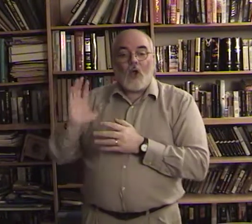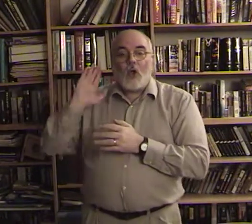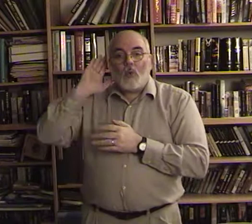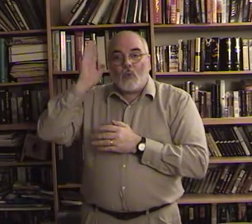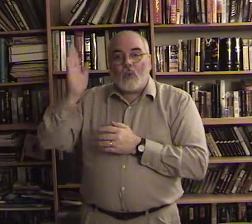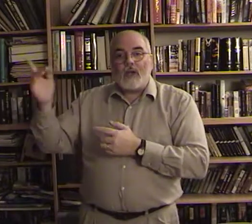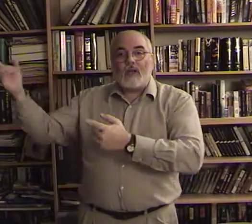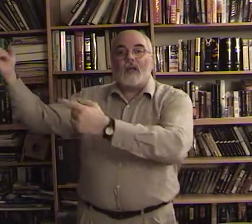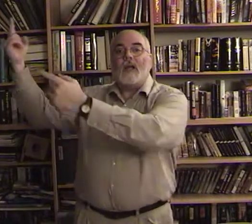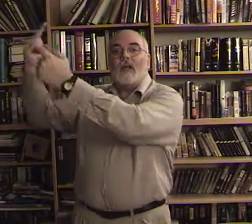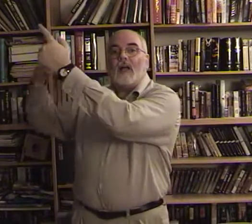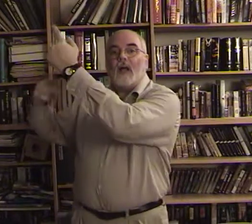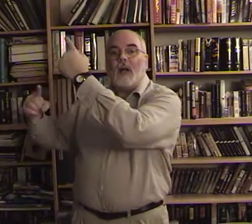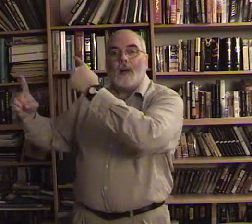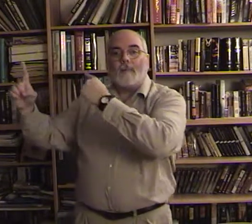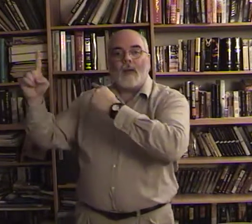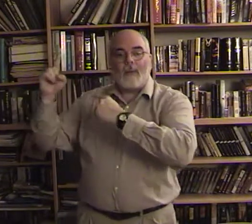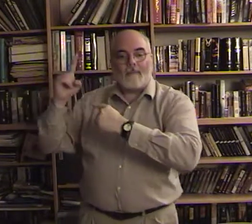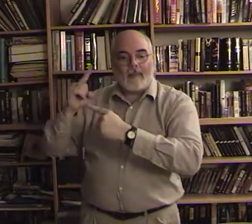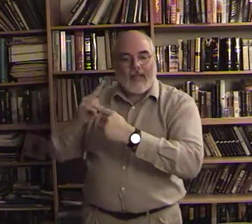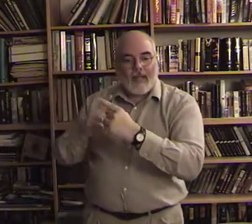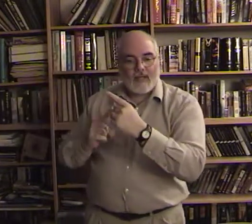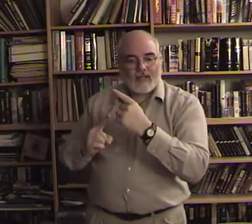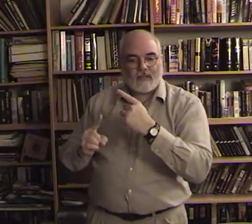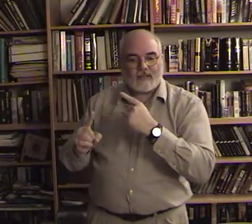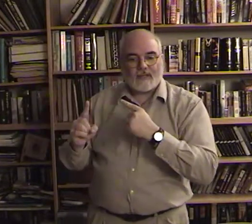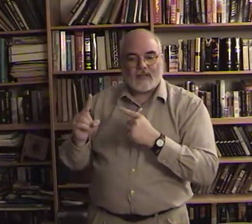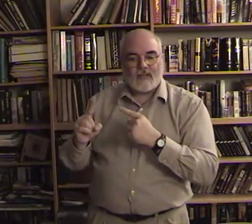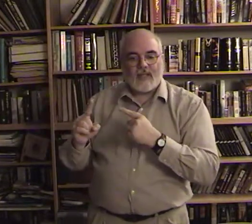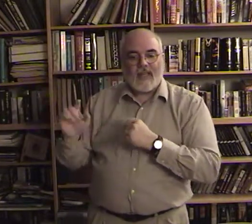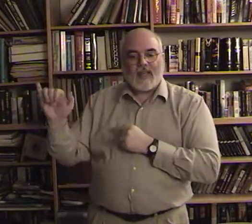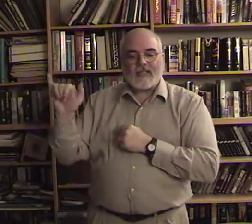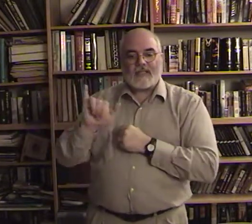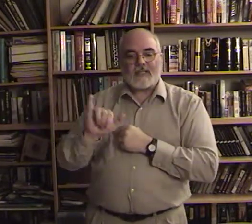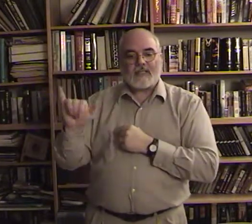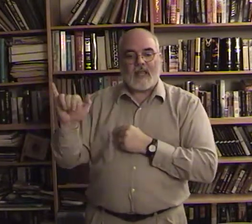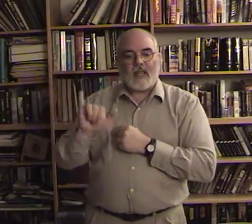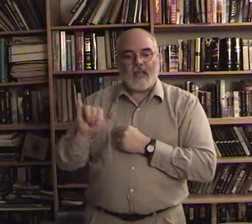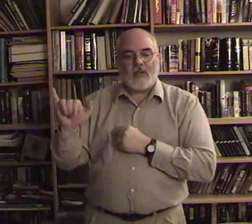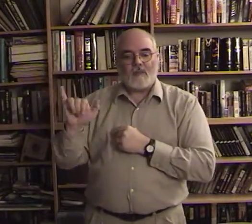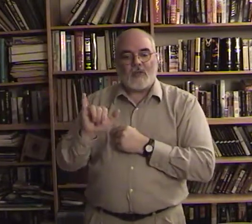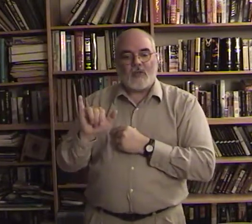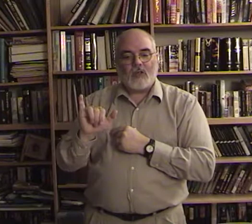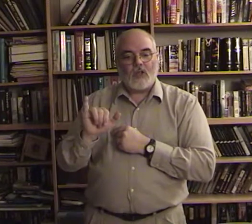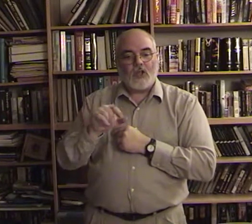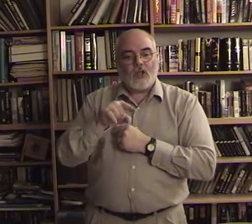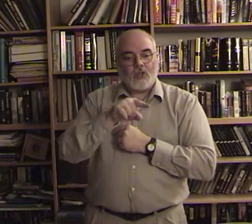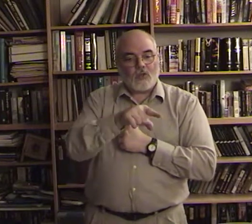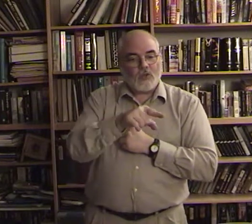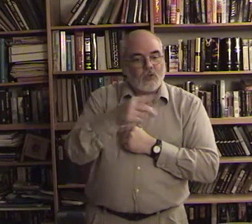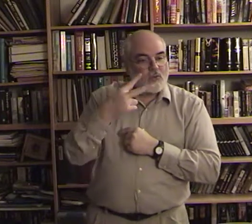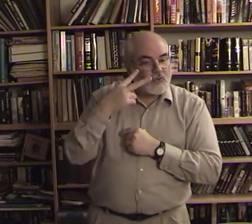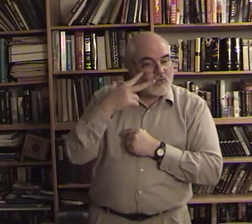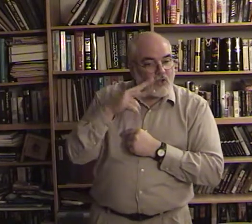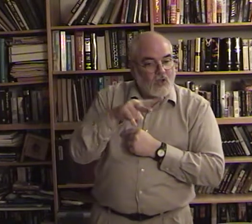will come back same you saw